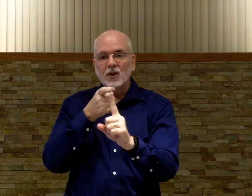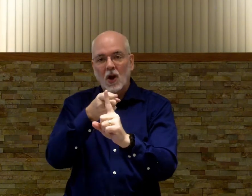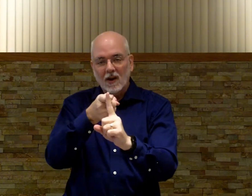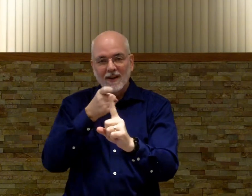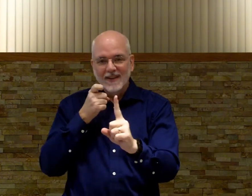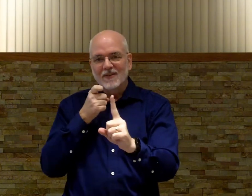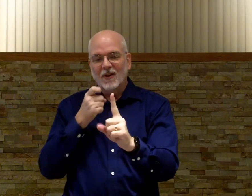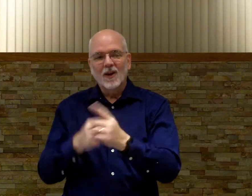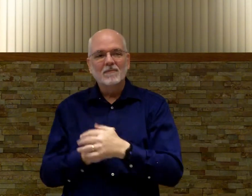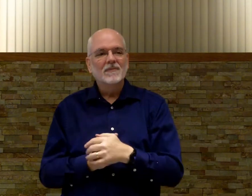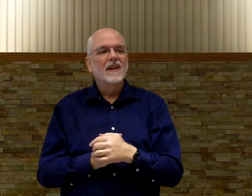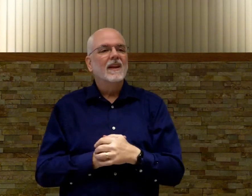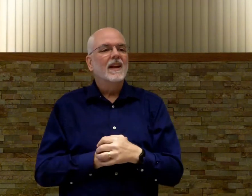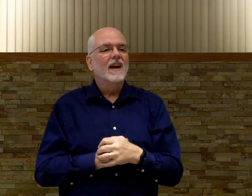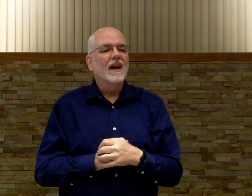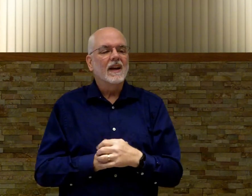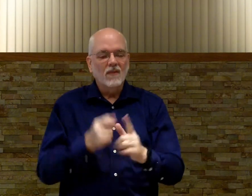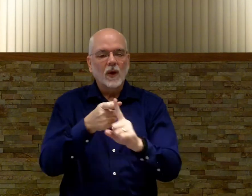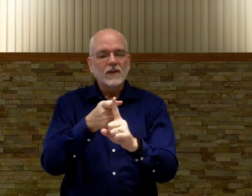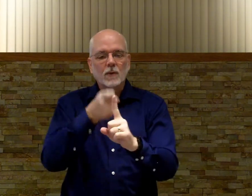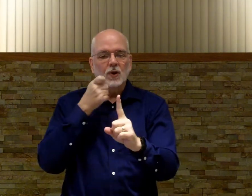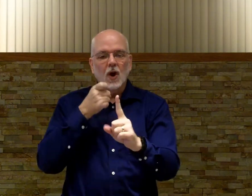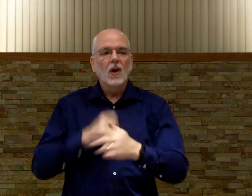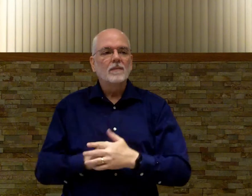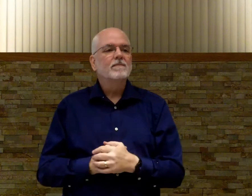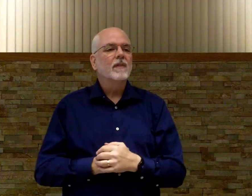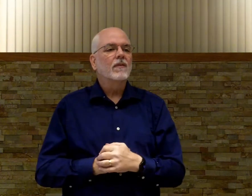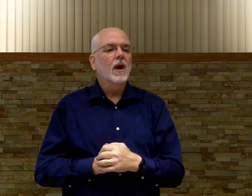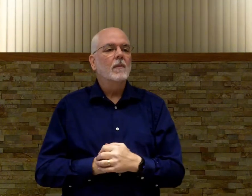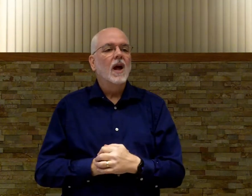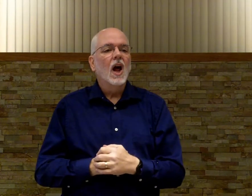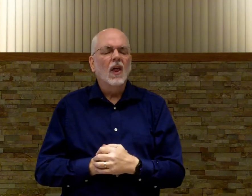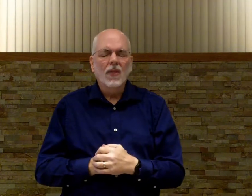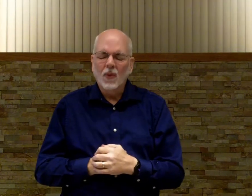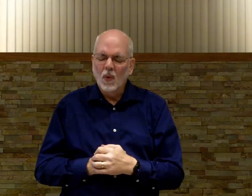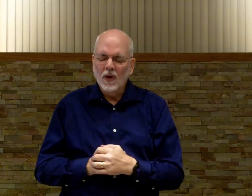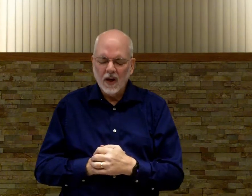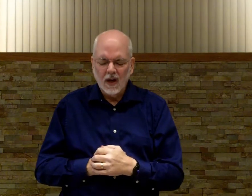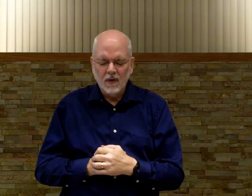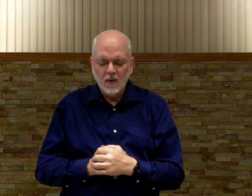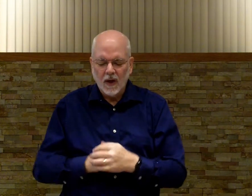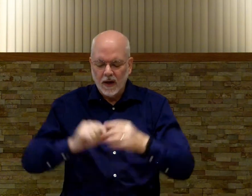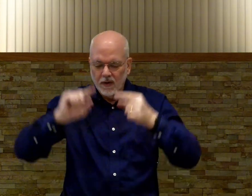a talk from uh get voice from your dog from a thorn covered crown